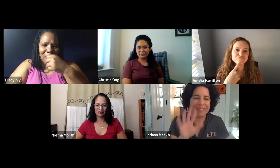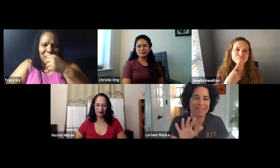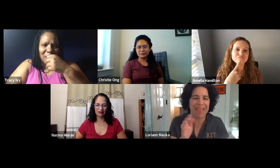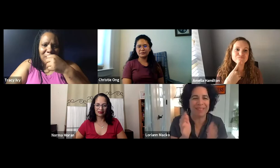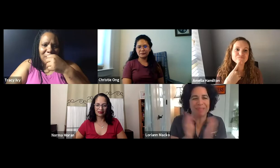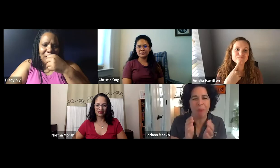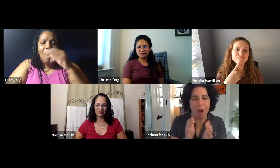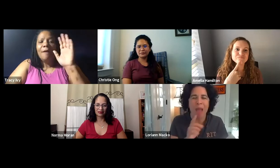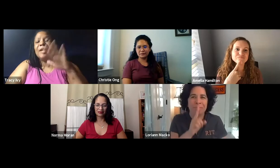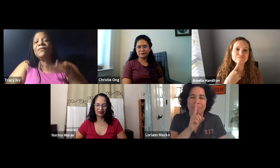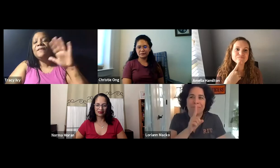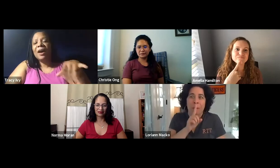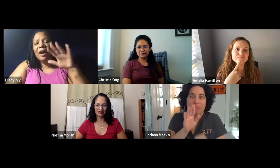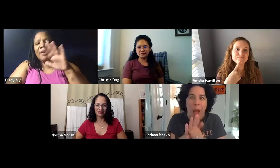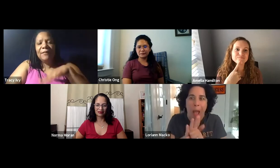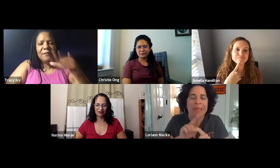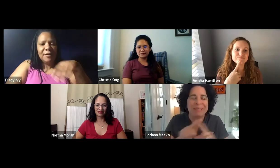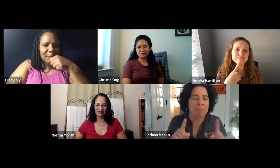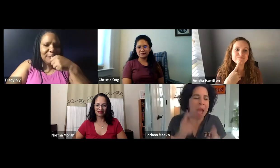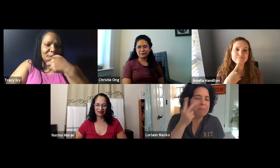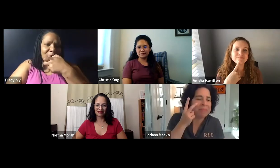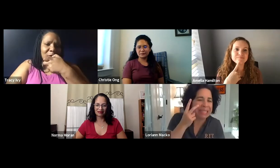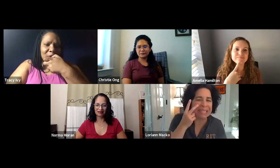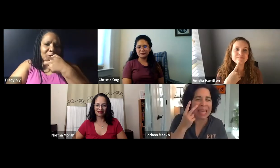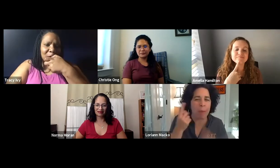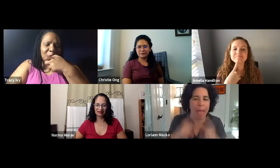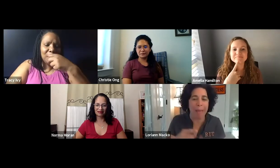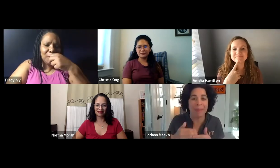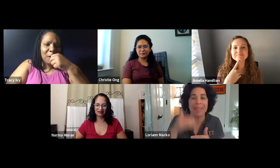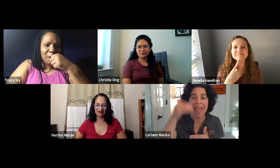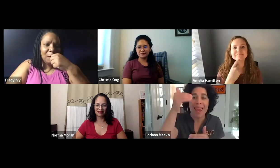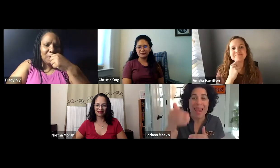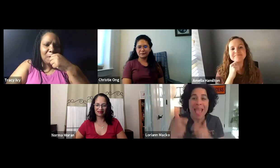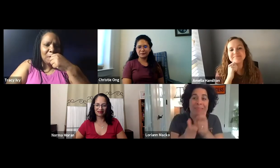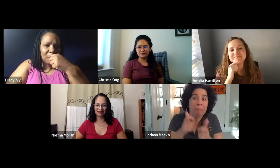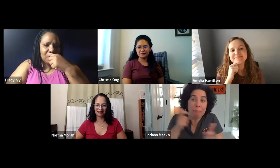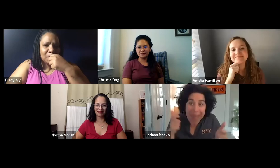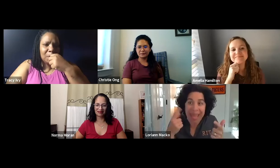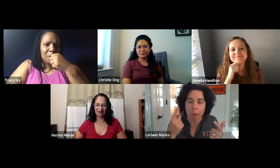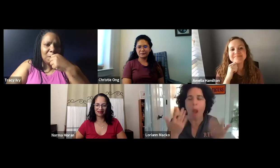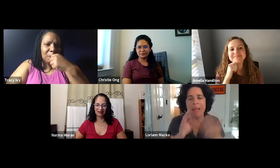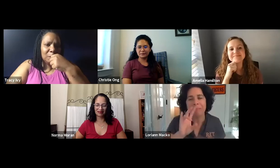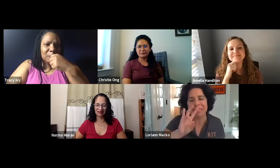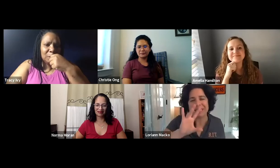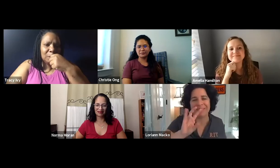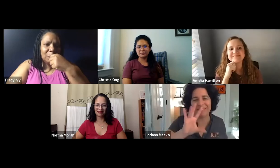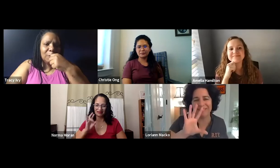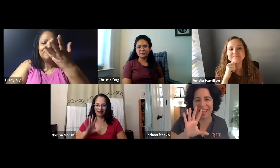probably have a small 55th reunion. I can't promise it, but we'll see what happens. The next large